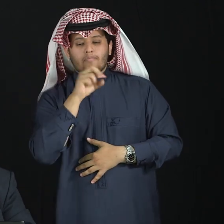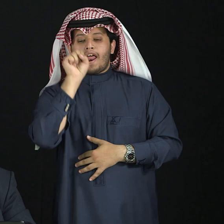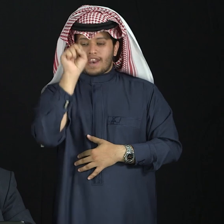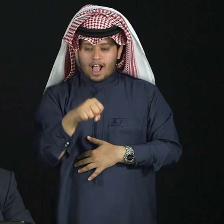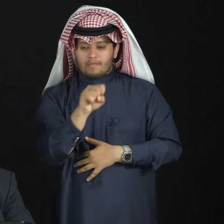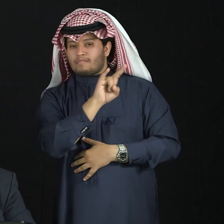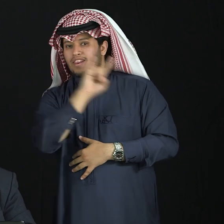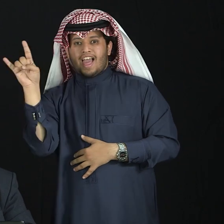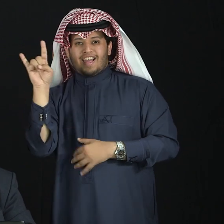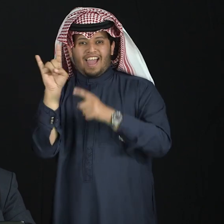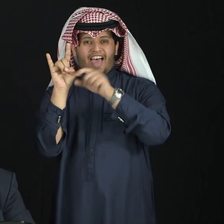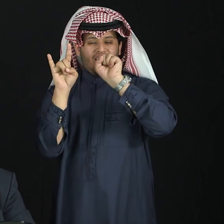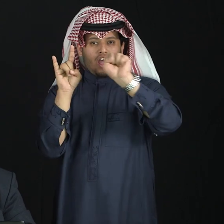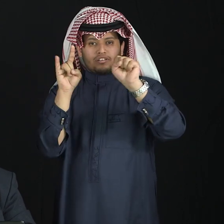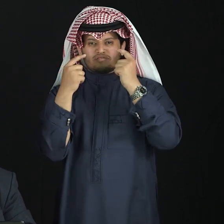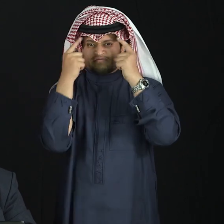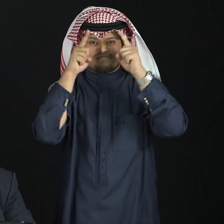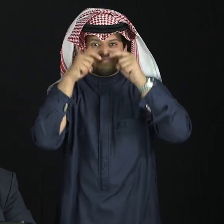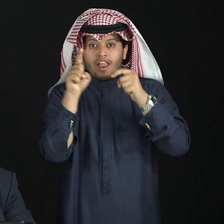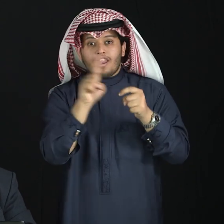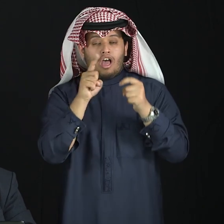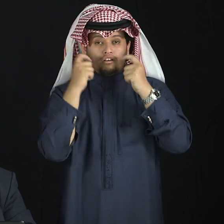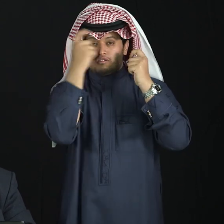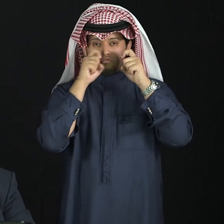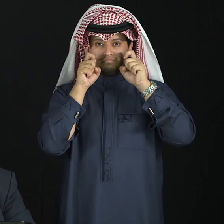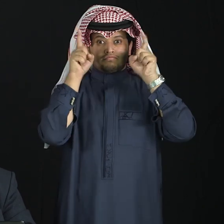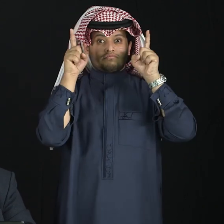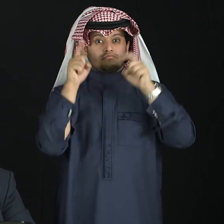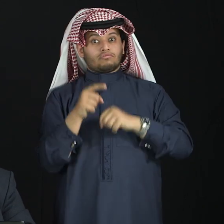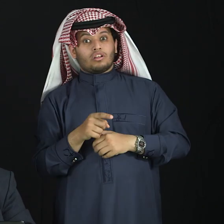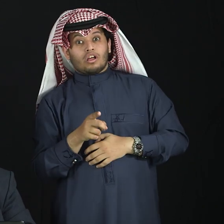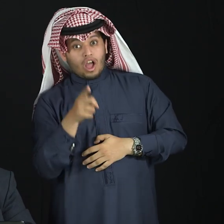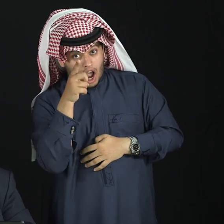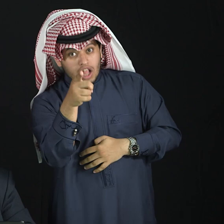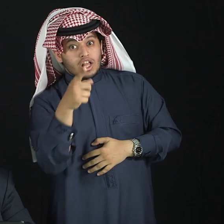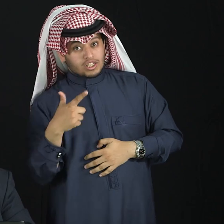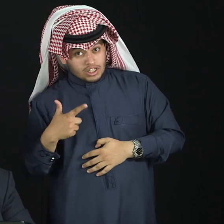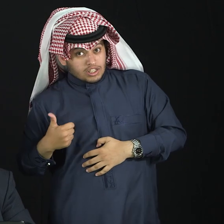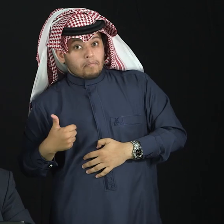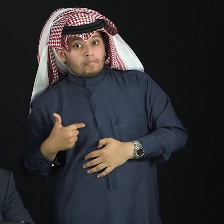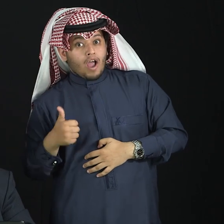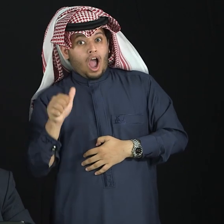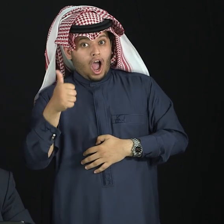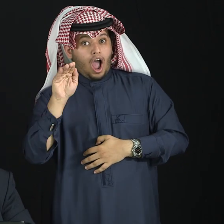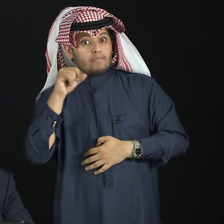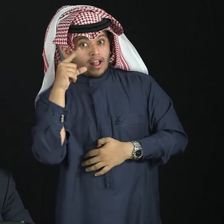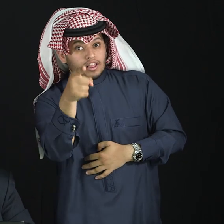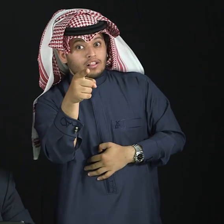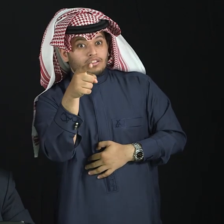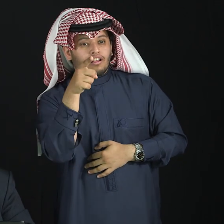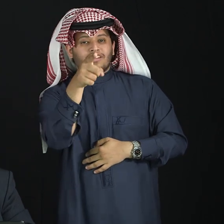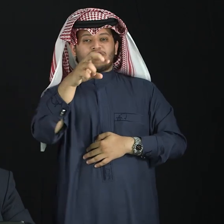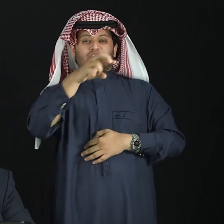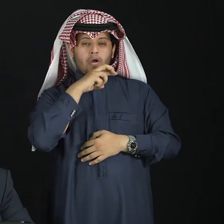for the yes, no question, the pronouns always come at the end